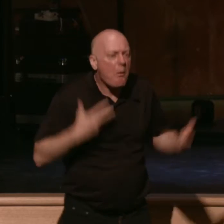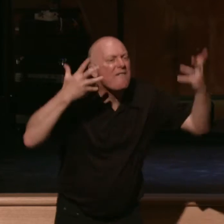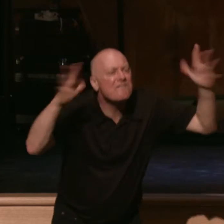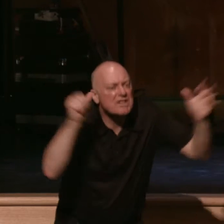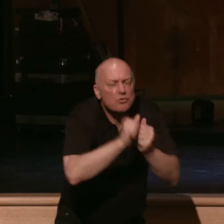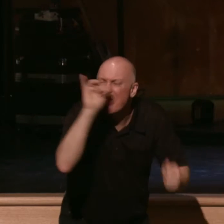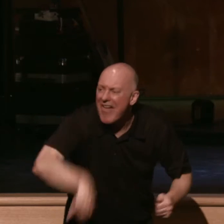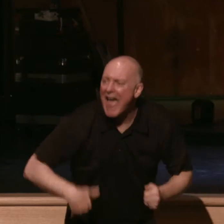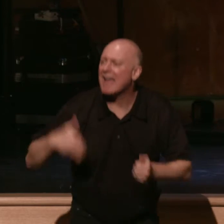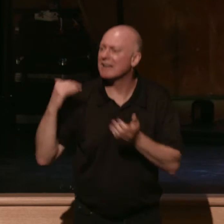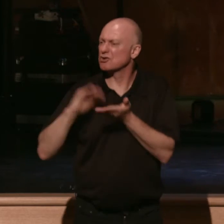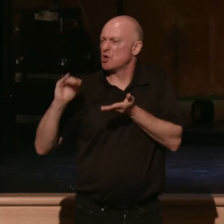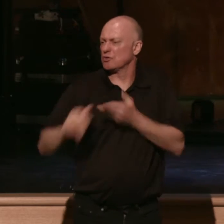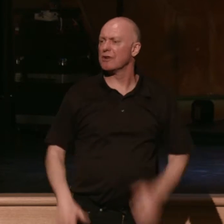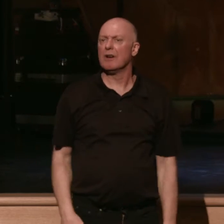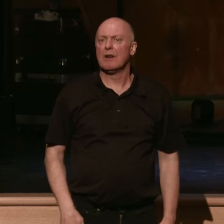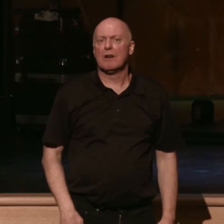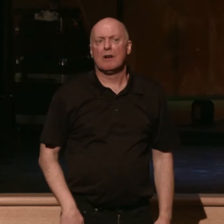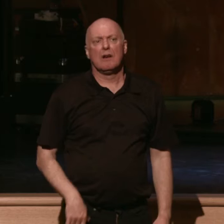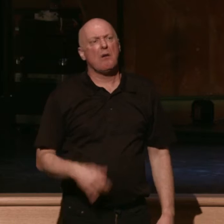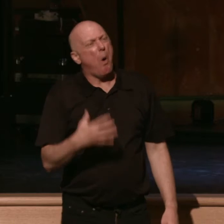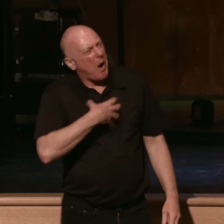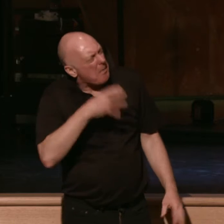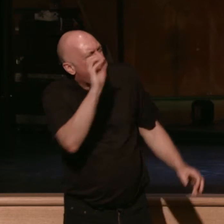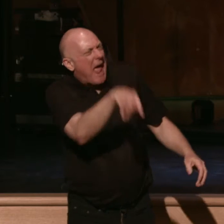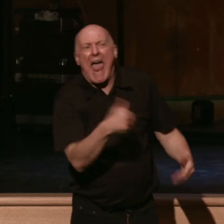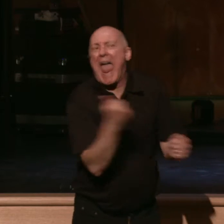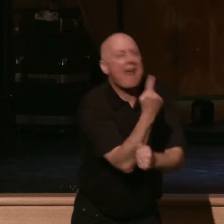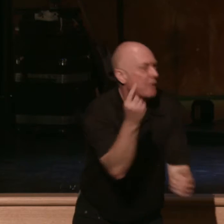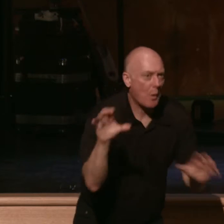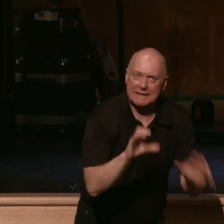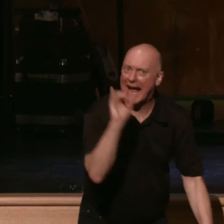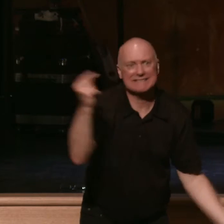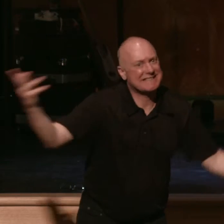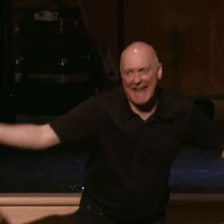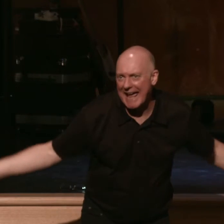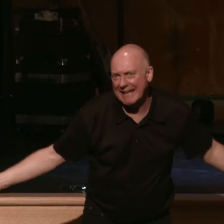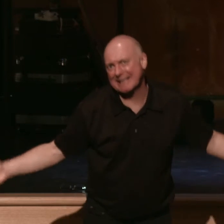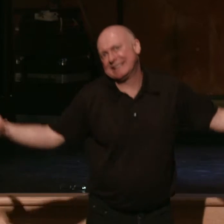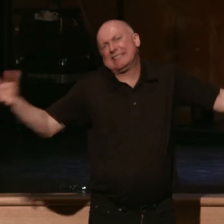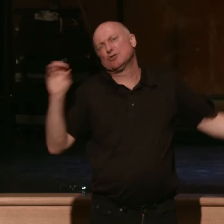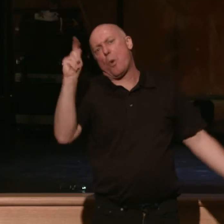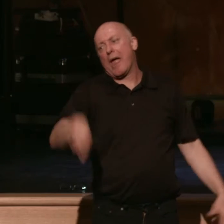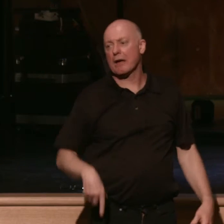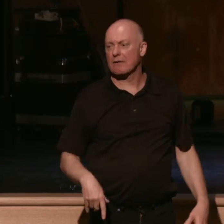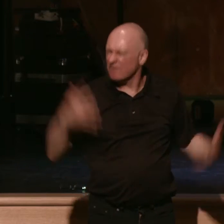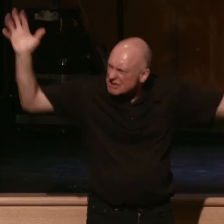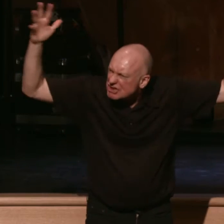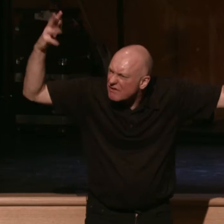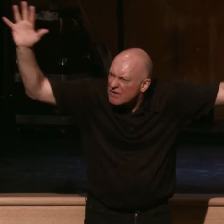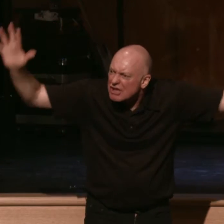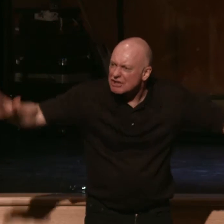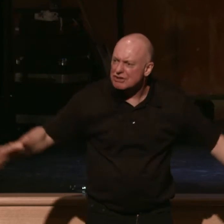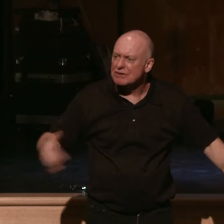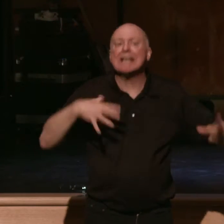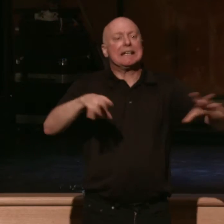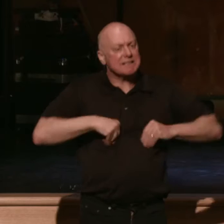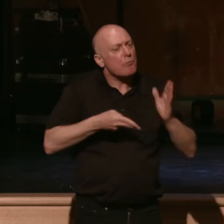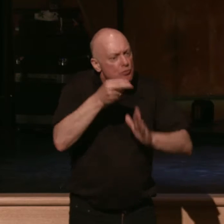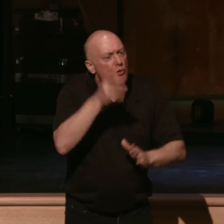I want to be done with saying, you know what, complaining's okay. Everybody does it. I want to be done with that. I want to embrace the truth of God's word and